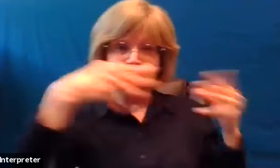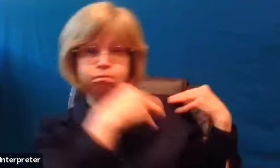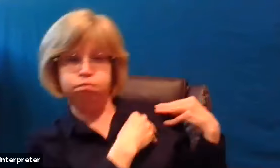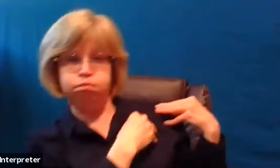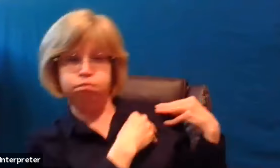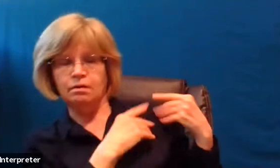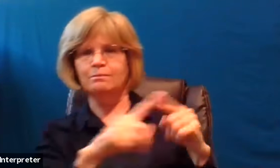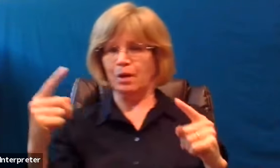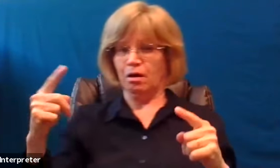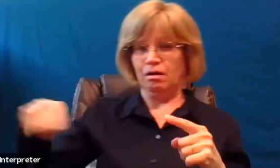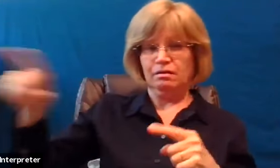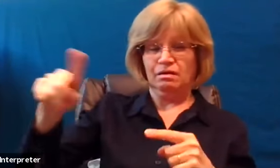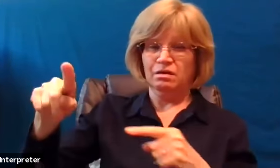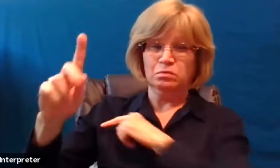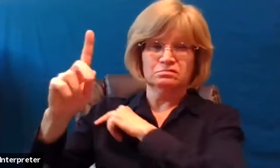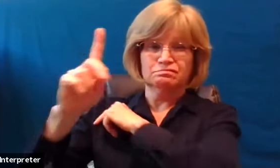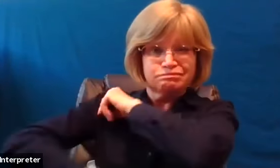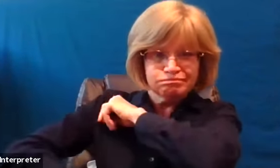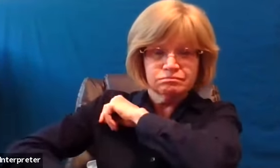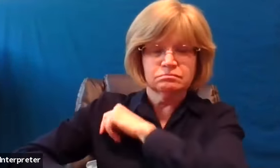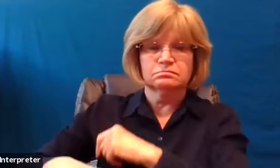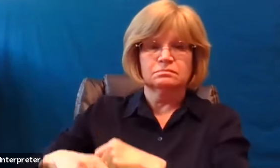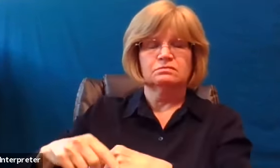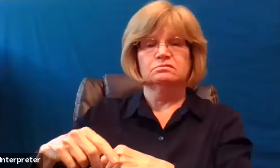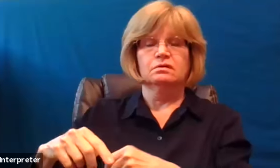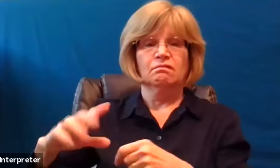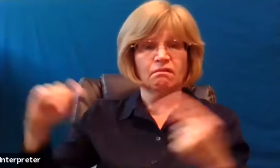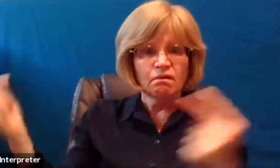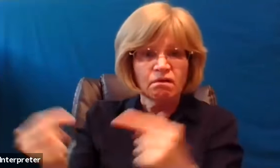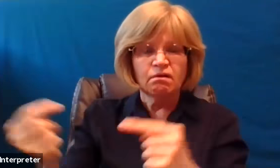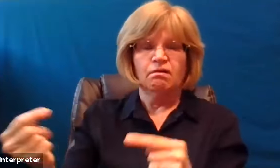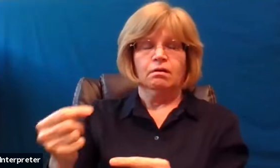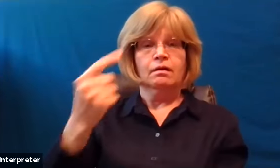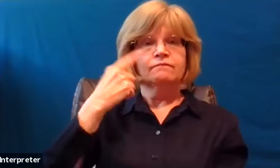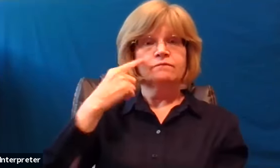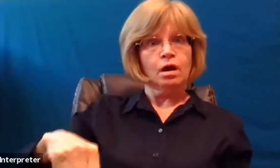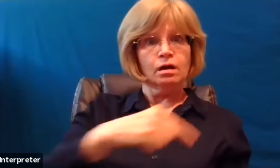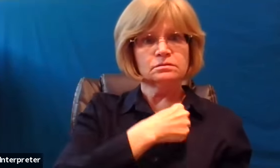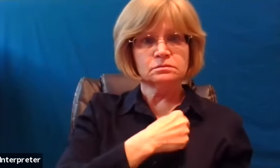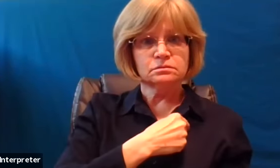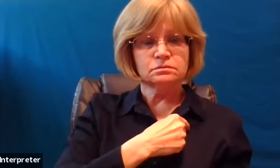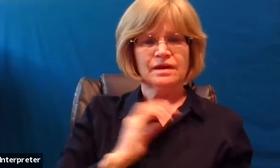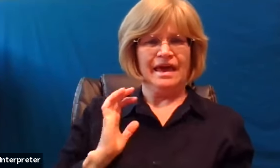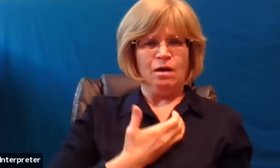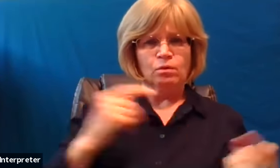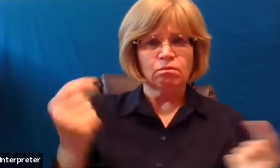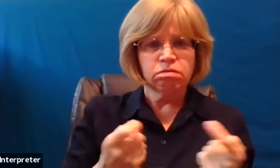down by God and afflicted. But he was wounded for our transgressions, crushed for our iniquities.